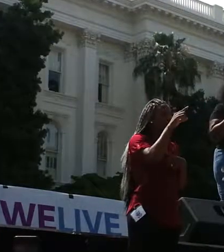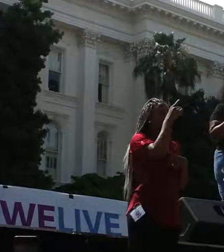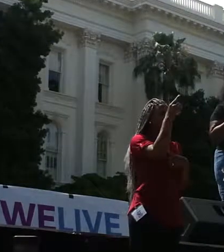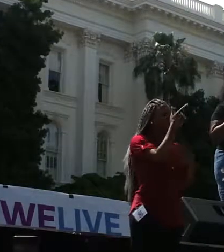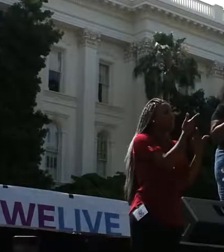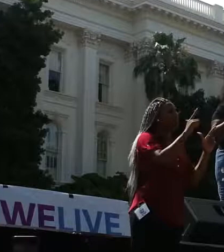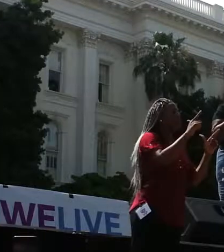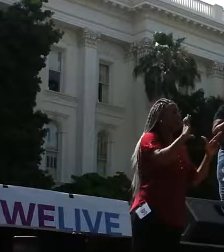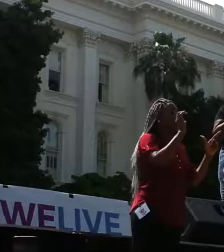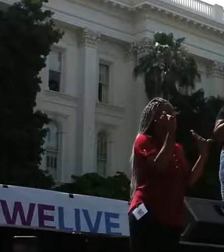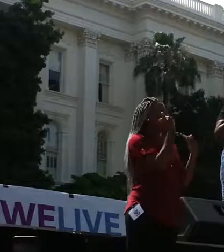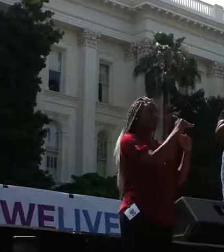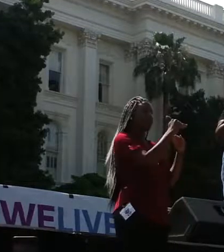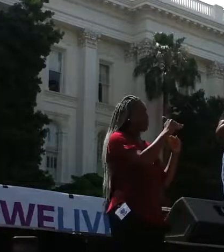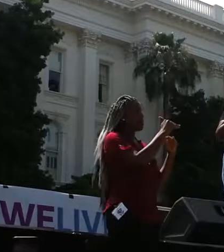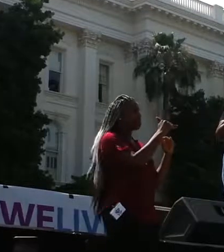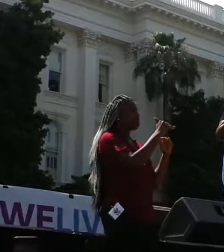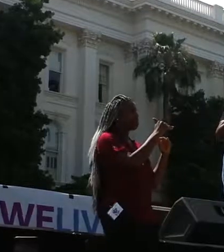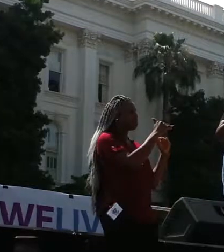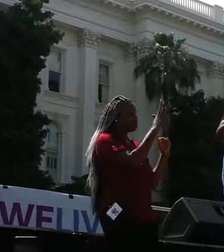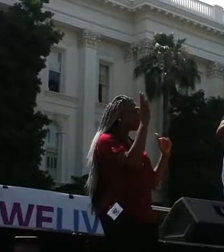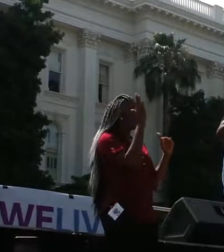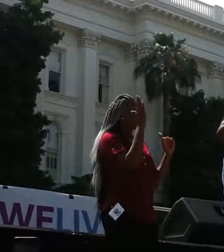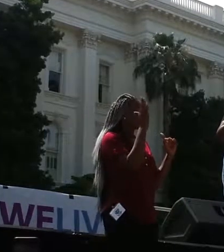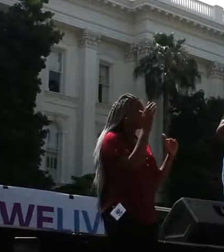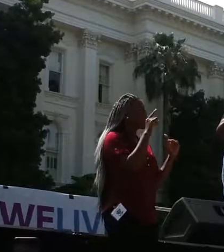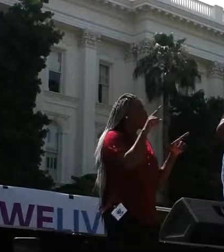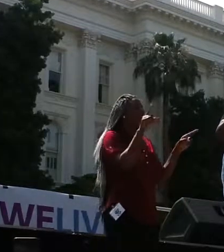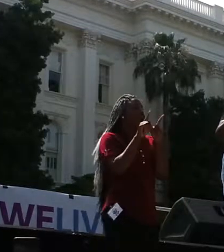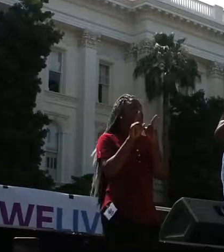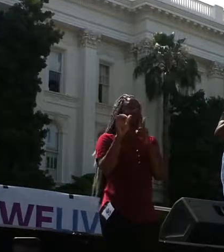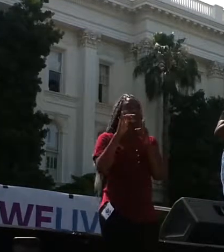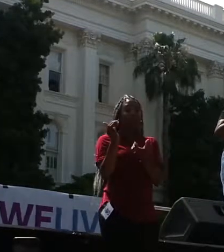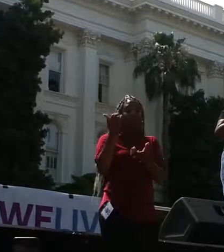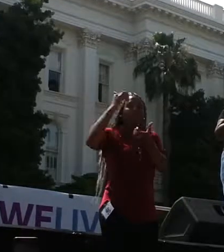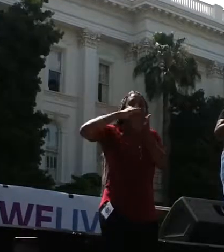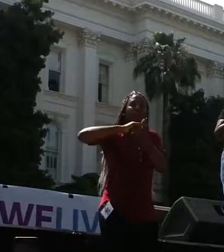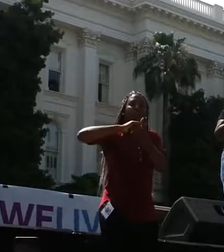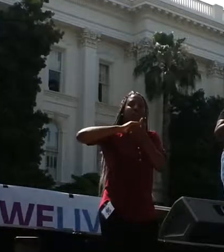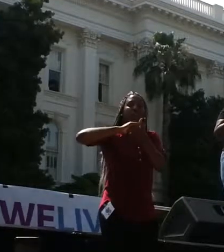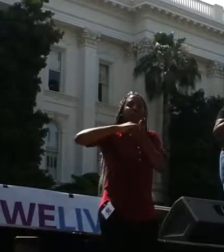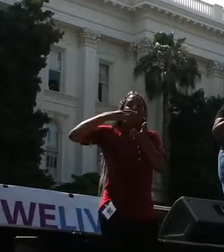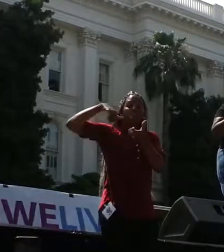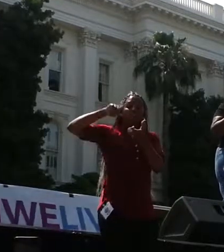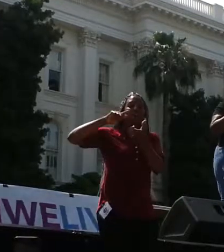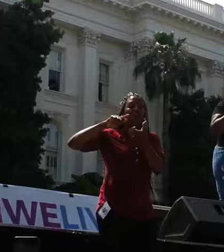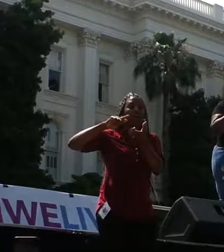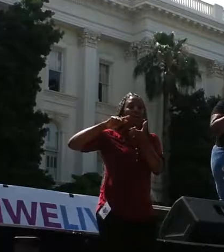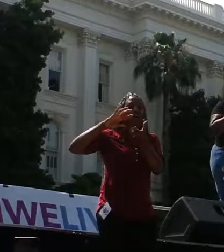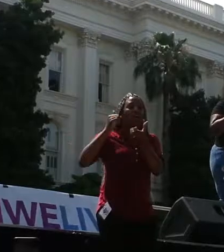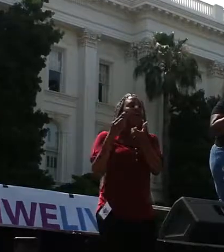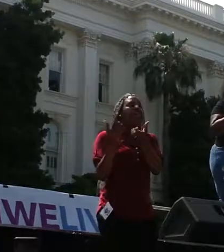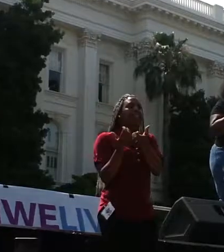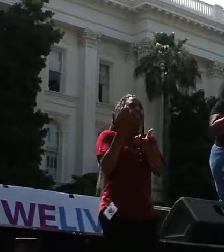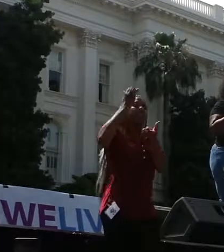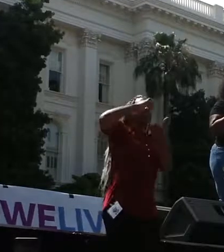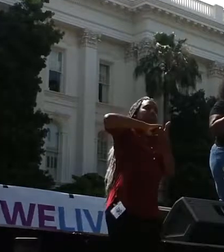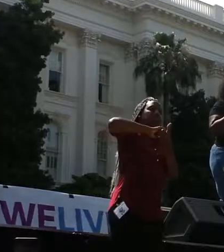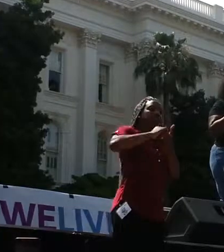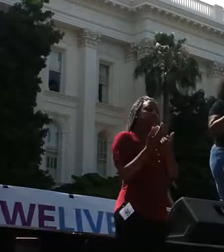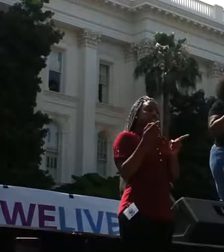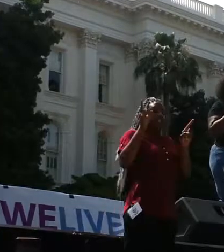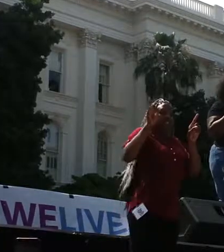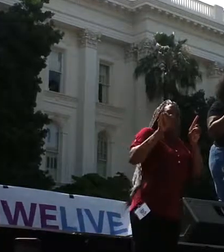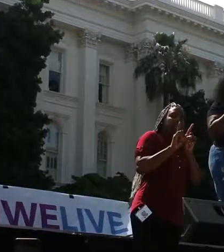It is also an understanding from those who are here as allies to collaborate at crucial intersections and stand in solidarity